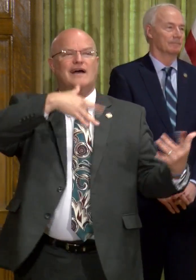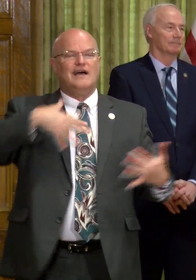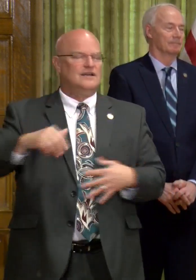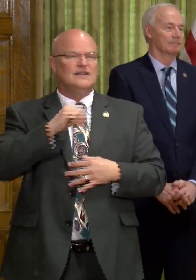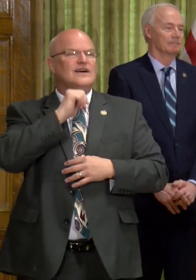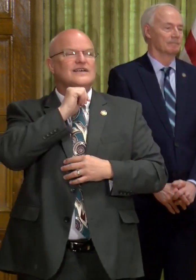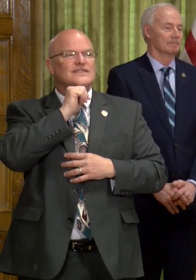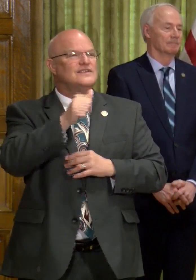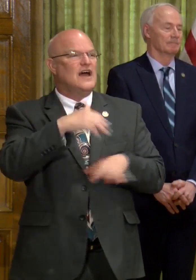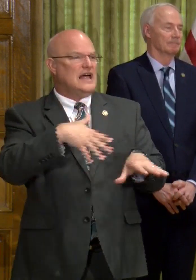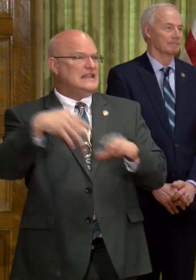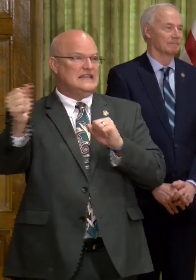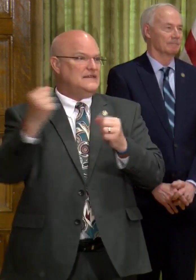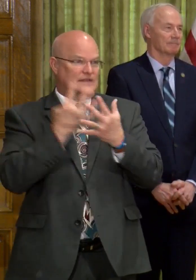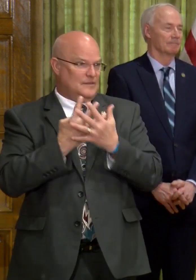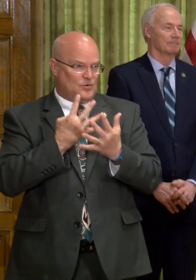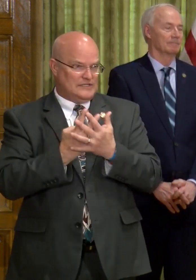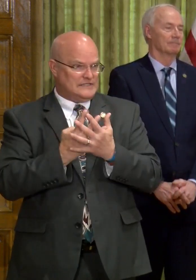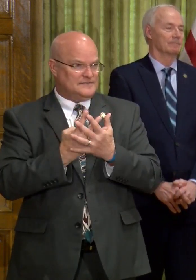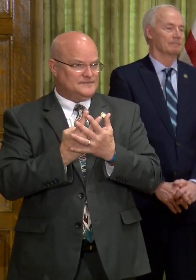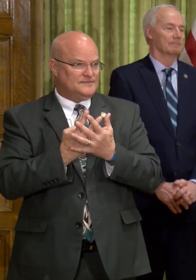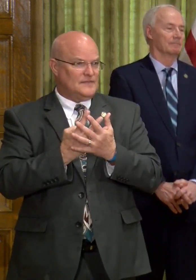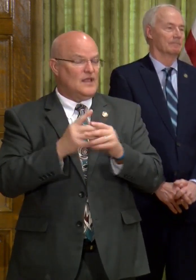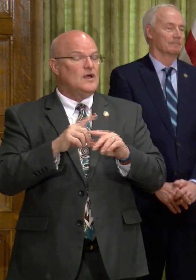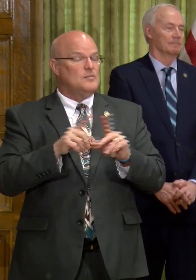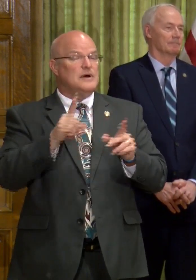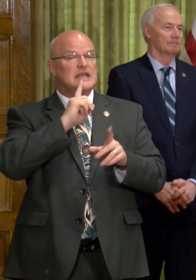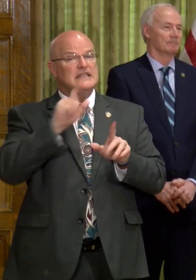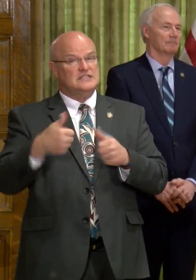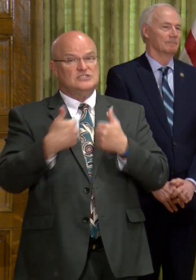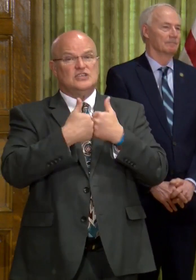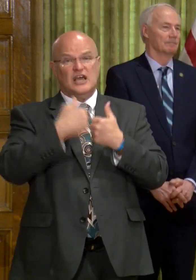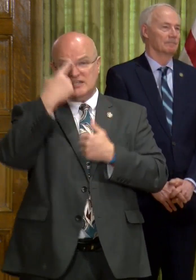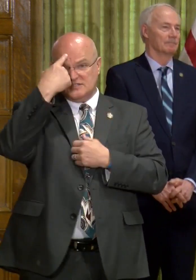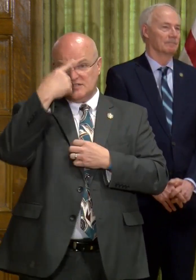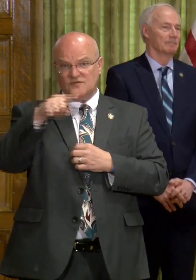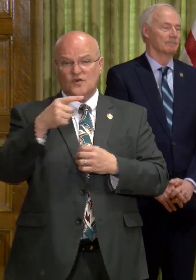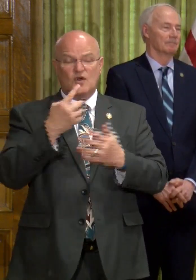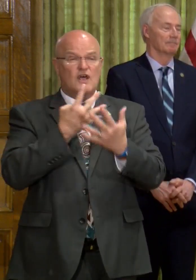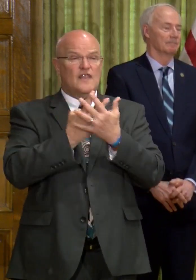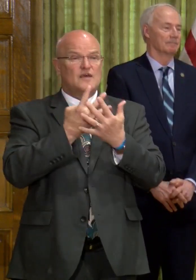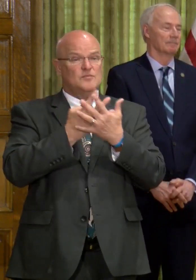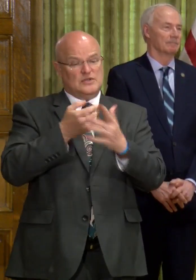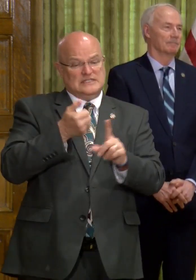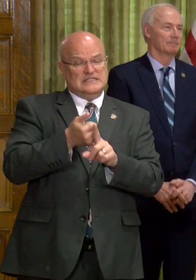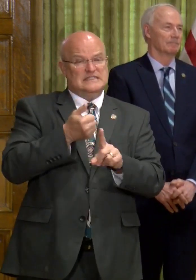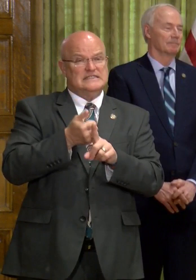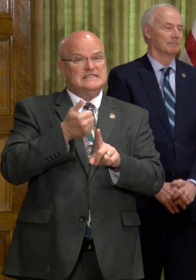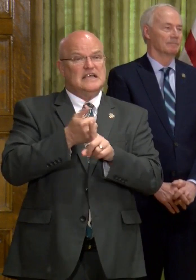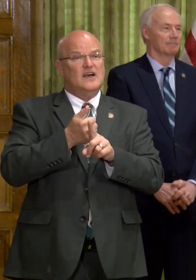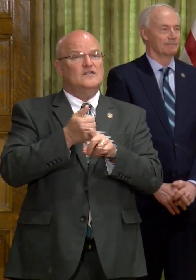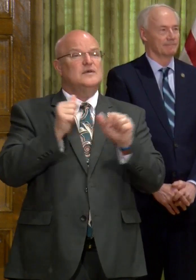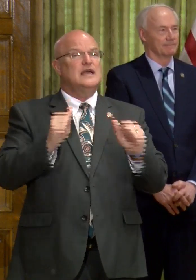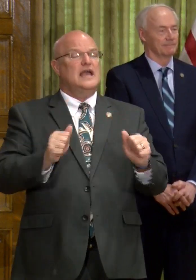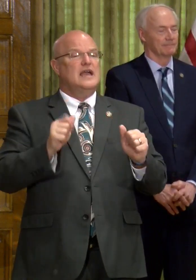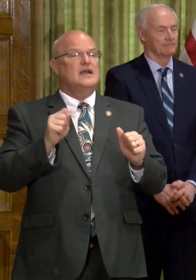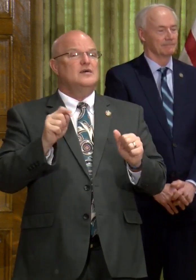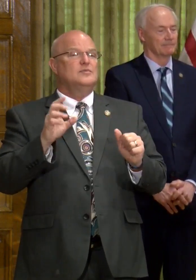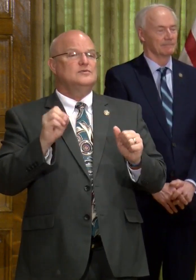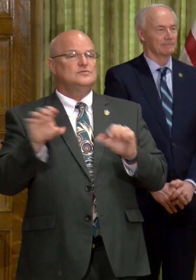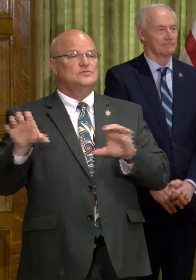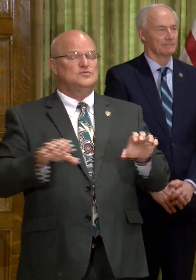They're not leaving the prison, but it is challenging for the prison to be able to